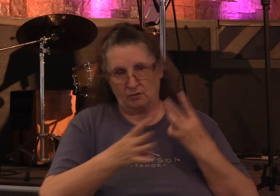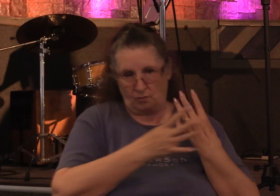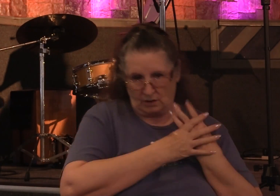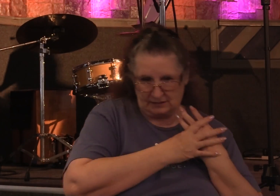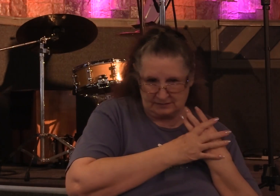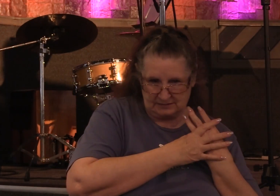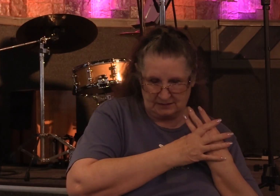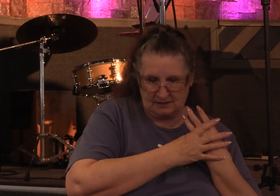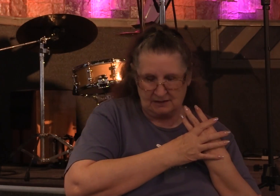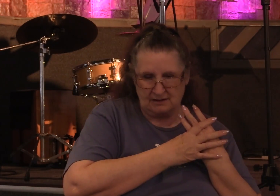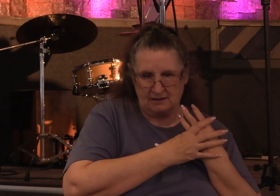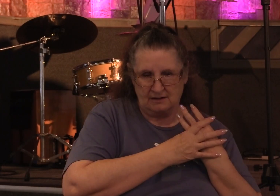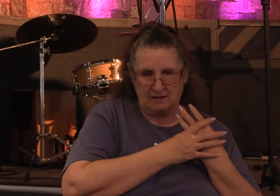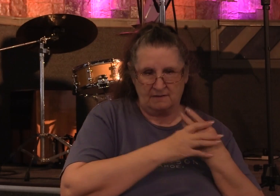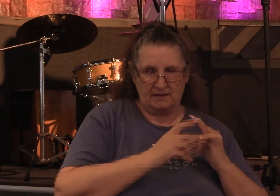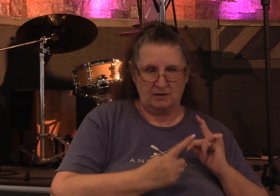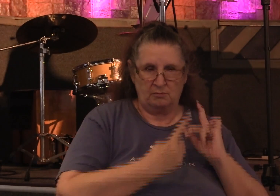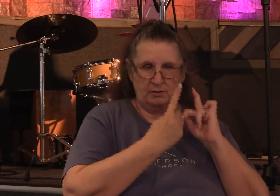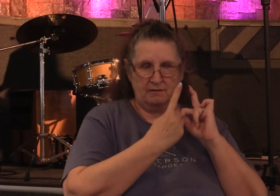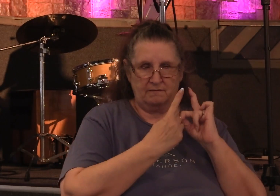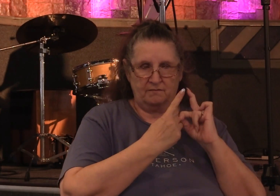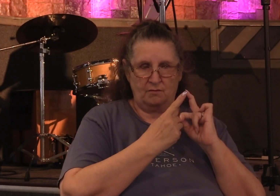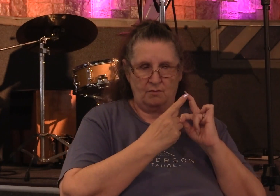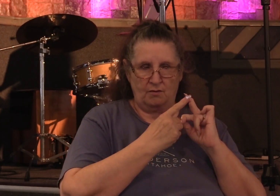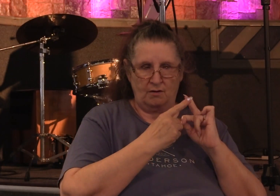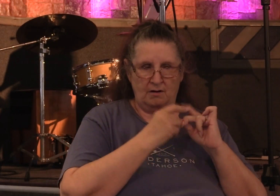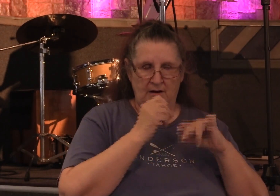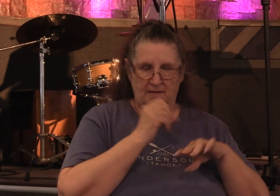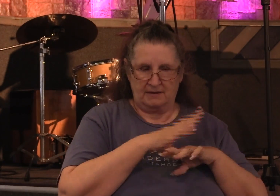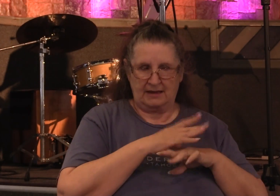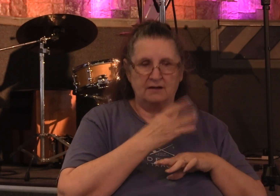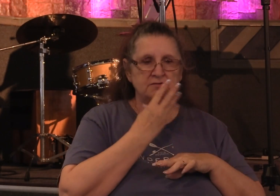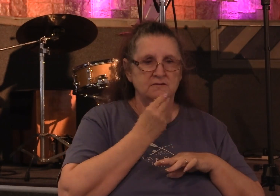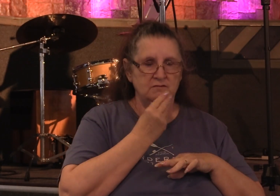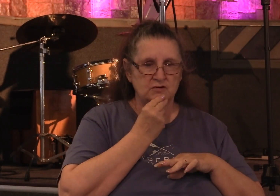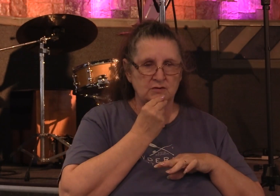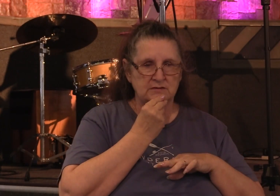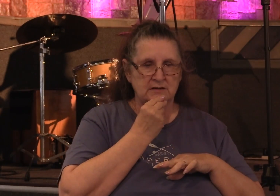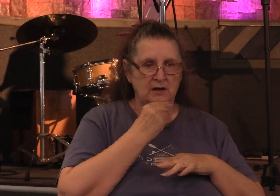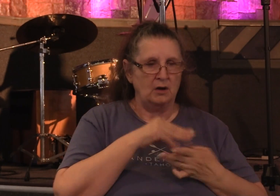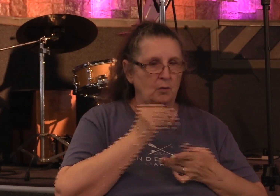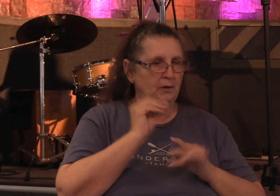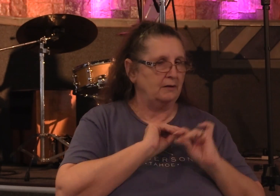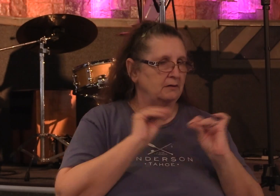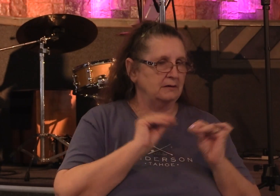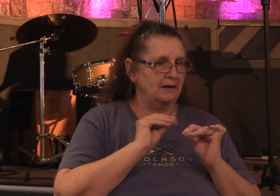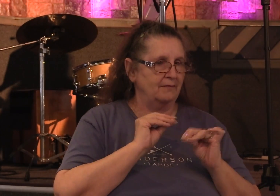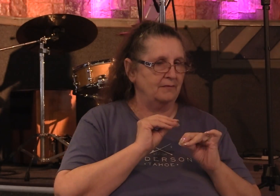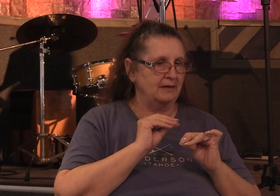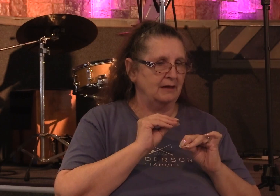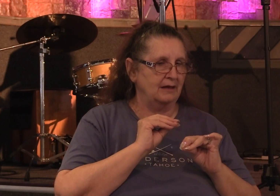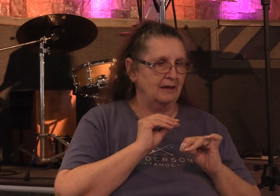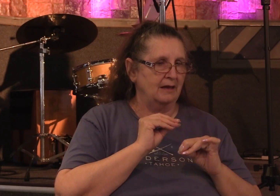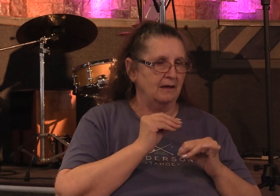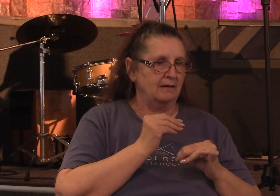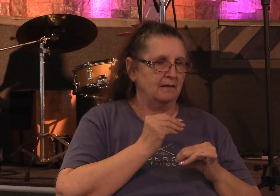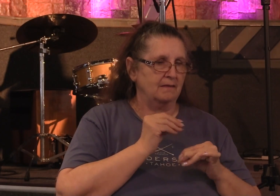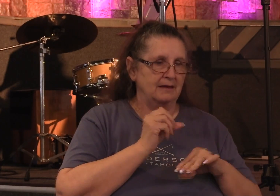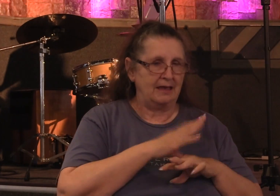They stood before the Sanhedrin. And we learned that there was really nothing the Sanhedrin could do about it. And so it